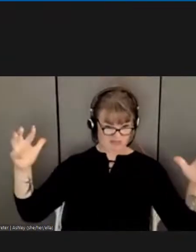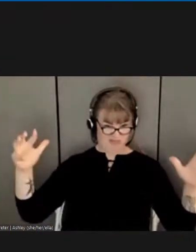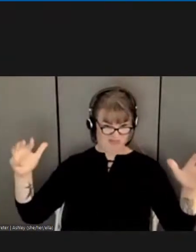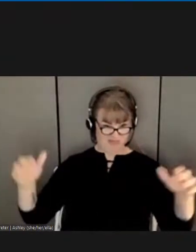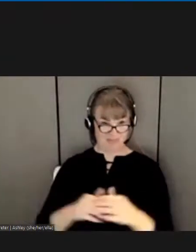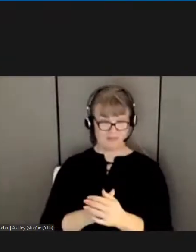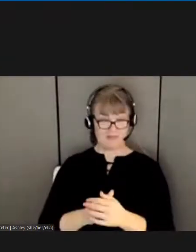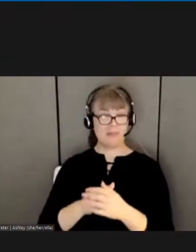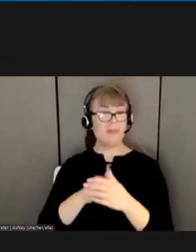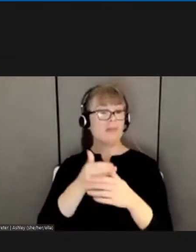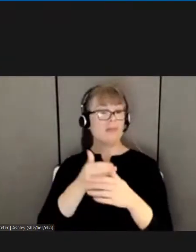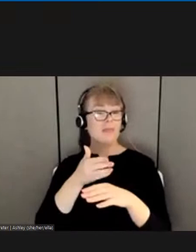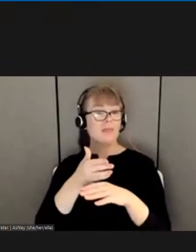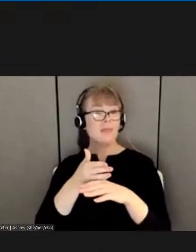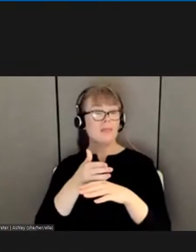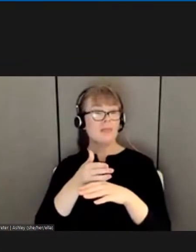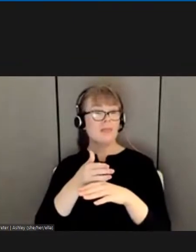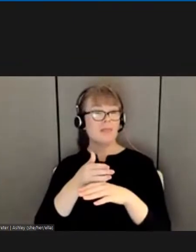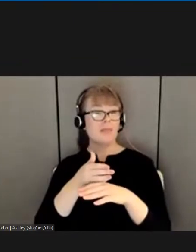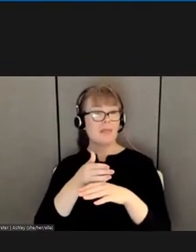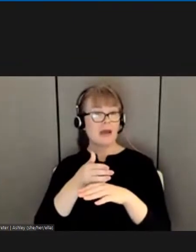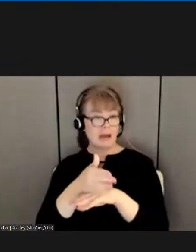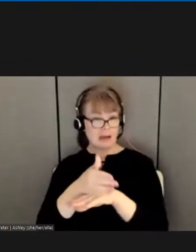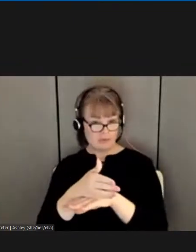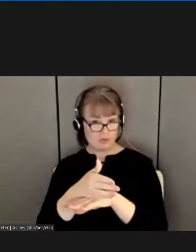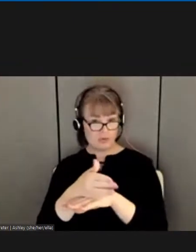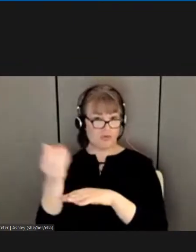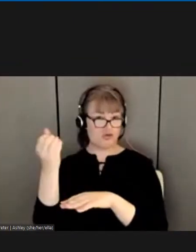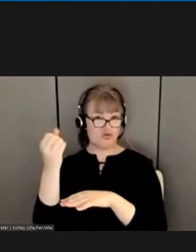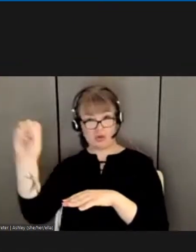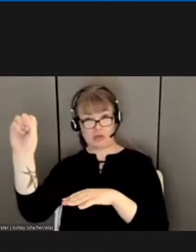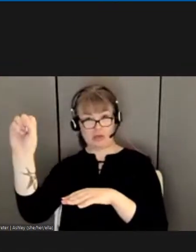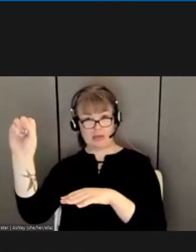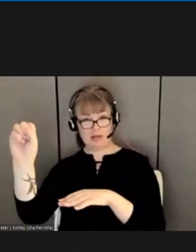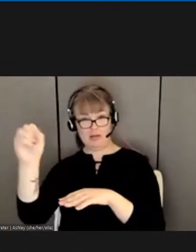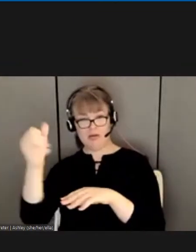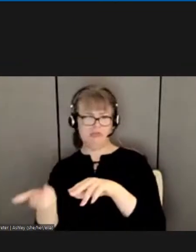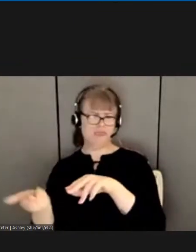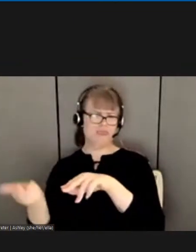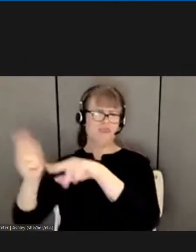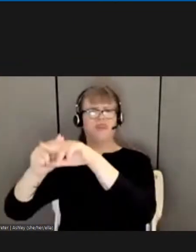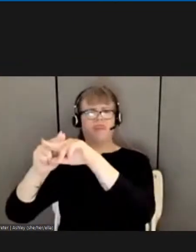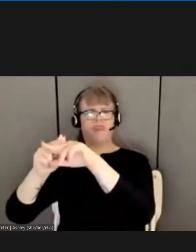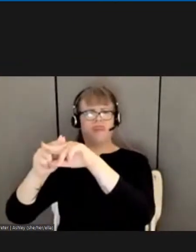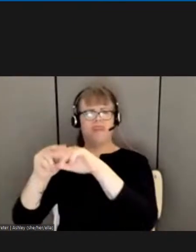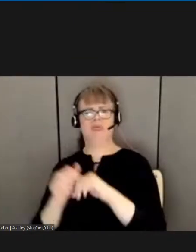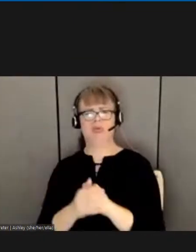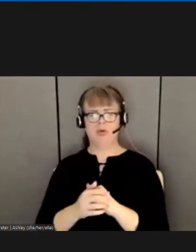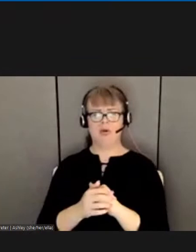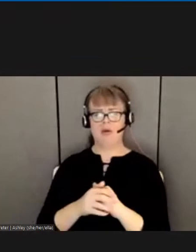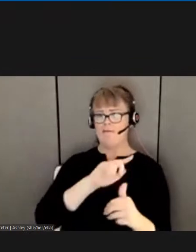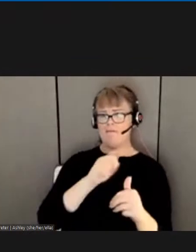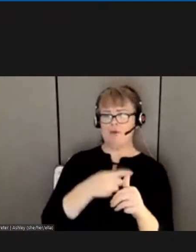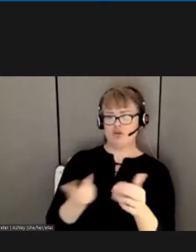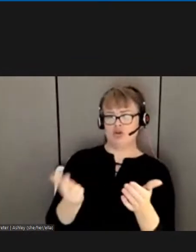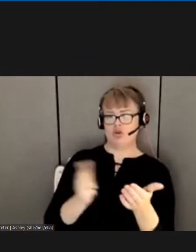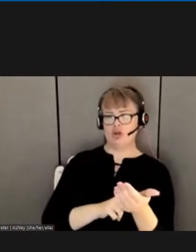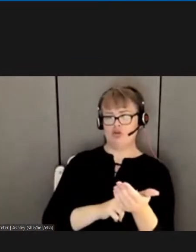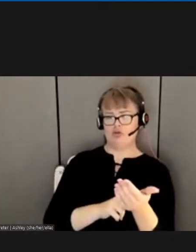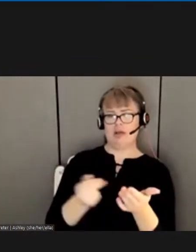9 657 dollars now the first contract that was negotiated they made 11 073